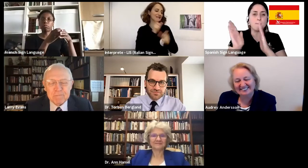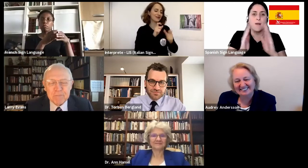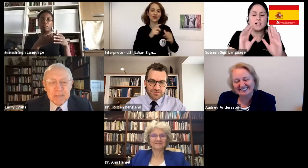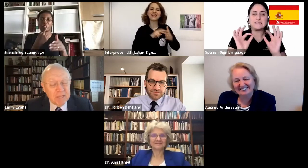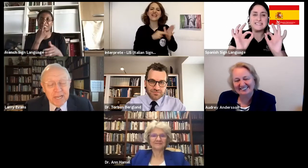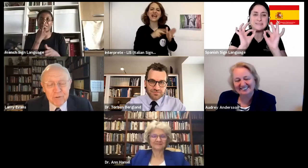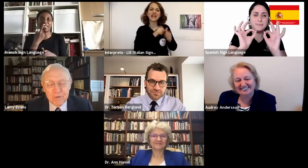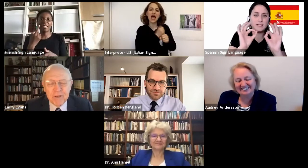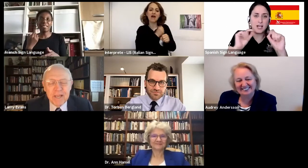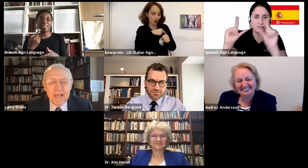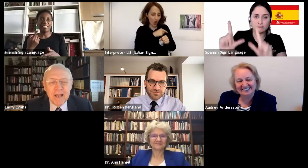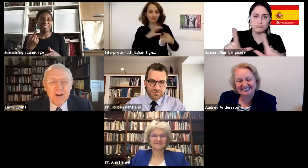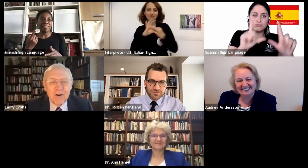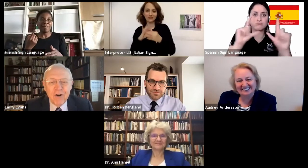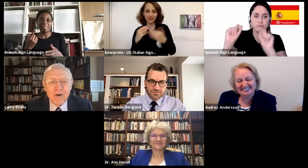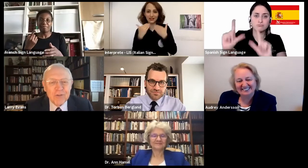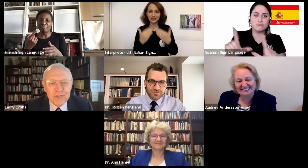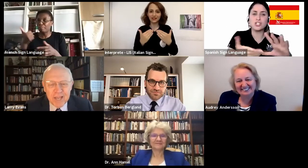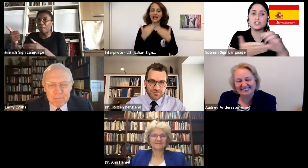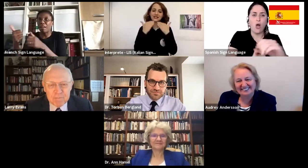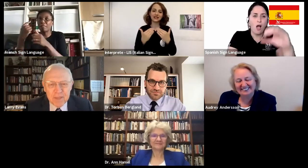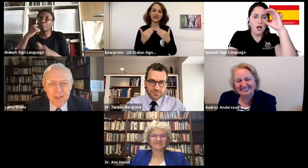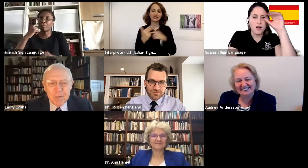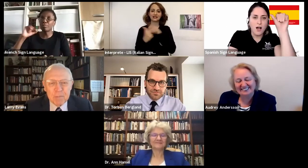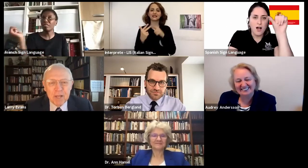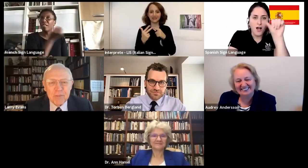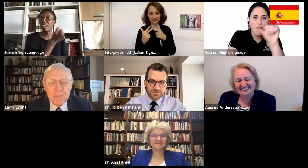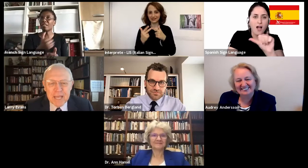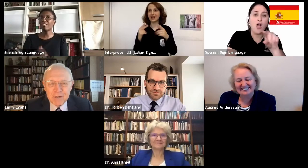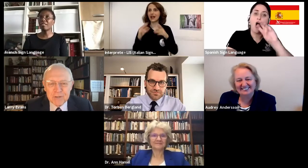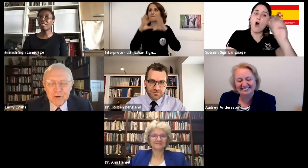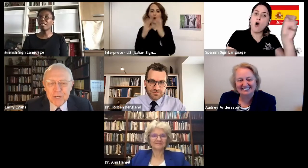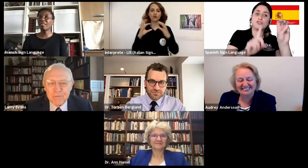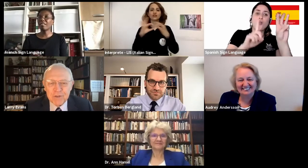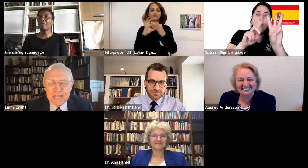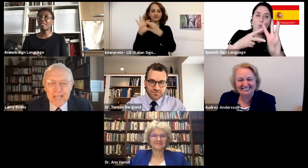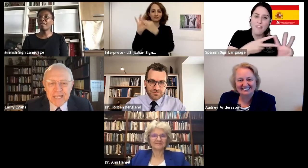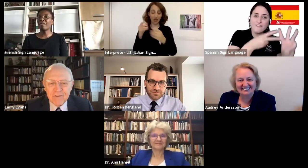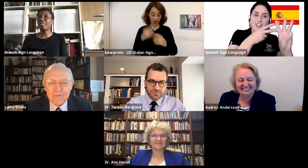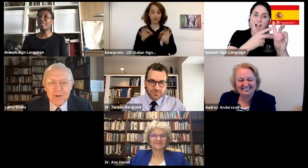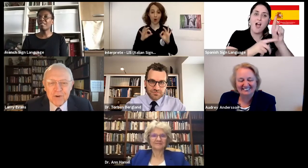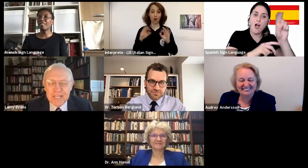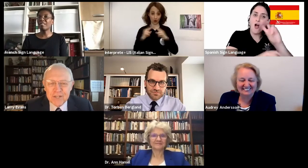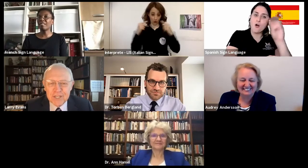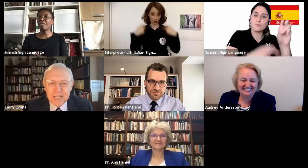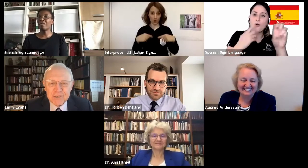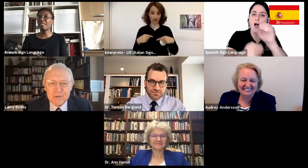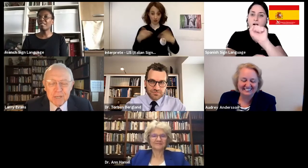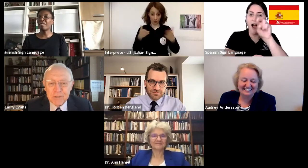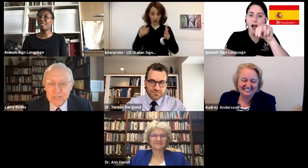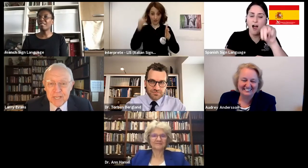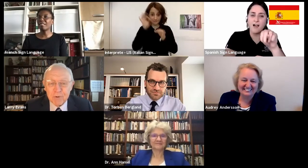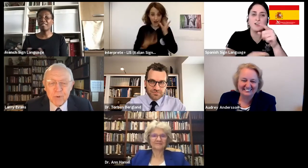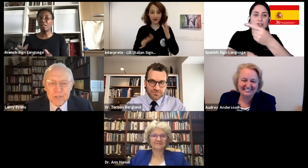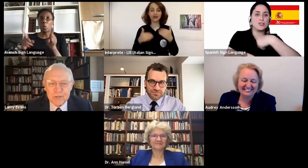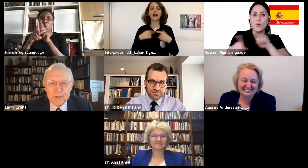does, and that I do, are all the same. But the panelists are different, and they give different insights to